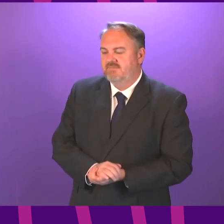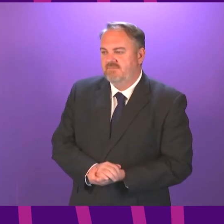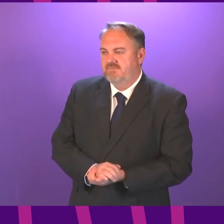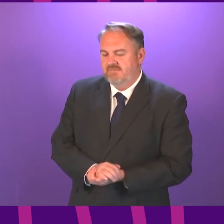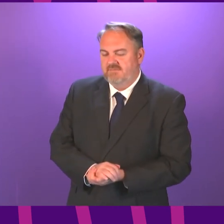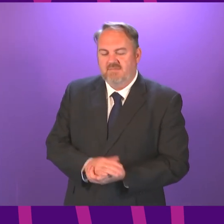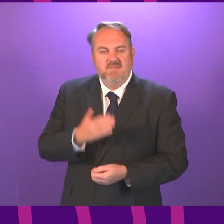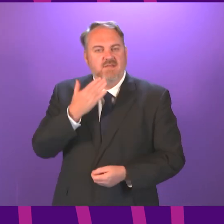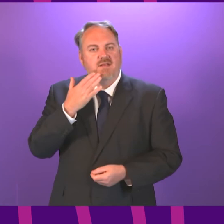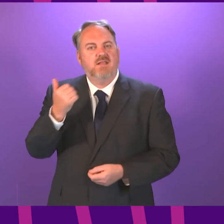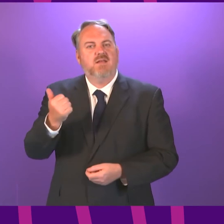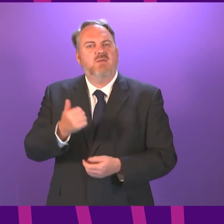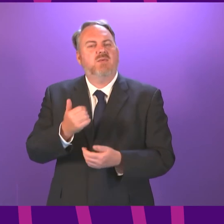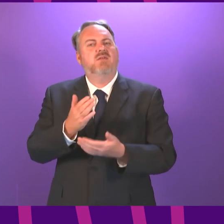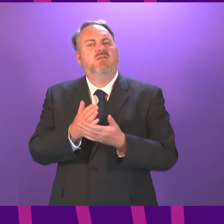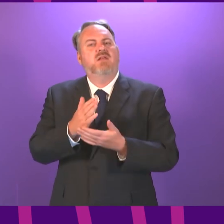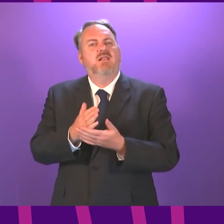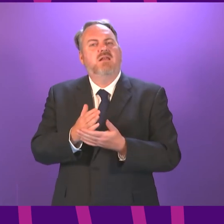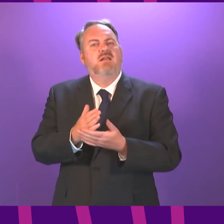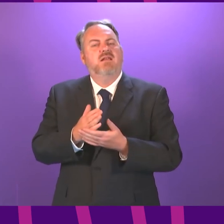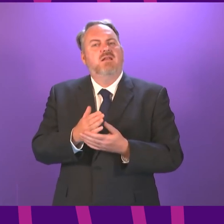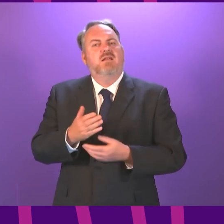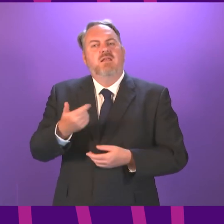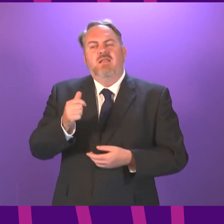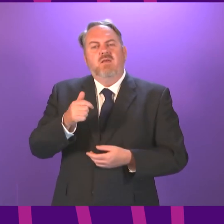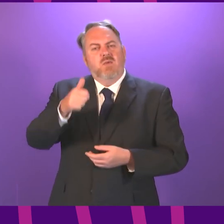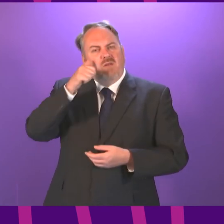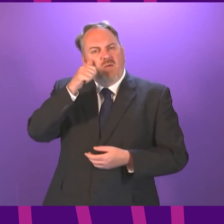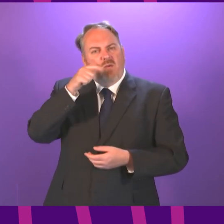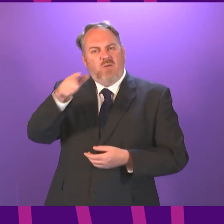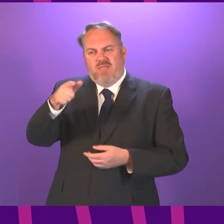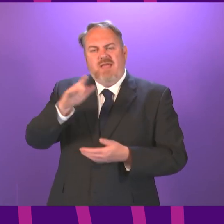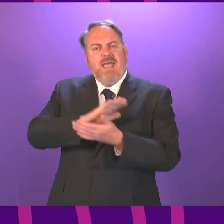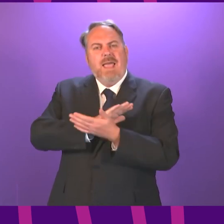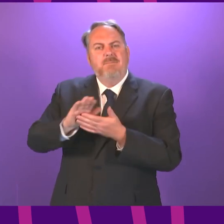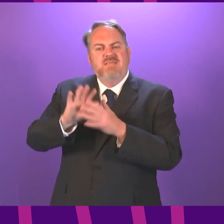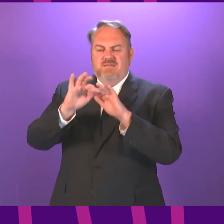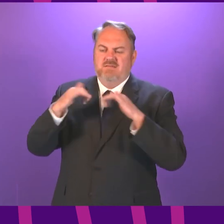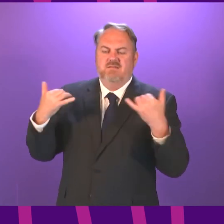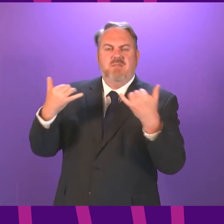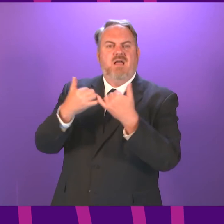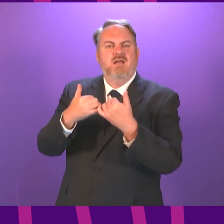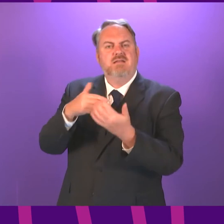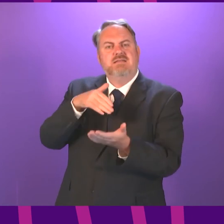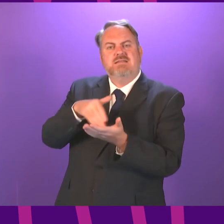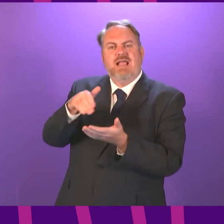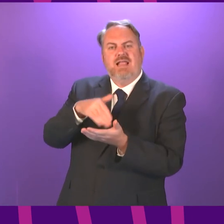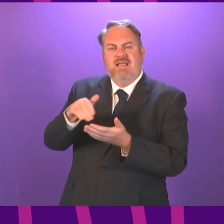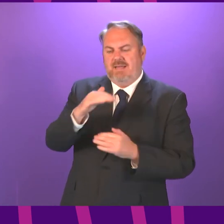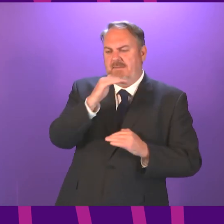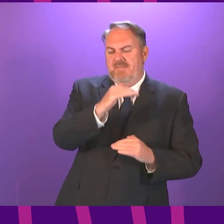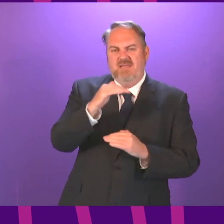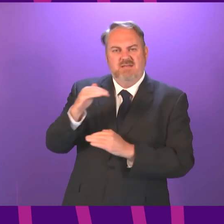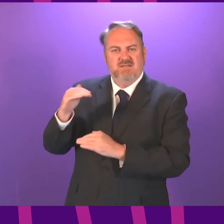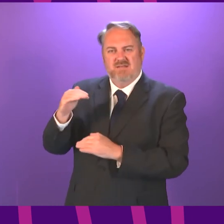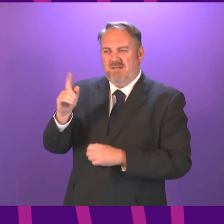Thank you as a result of no further beverages been sold at Hamden for the upcoming Euro 2020 matches some fans will have to wait